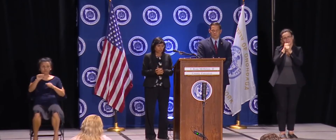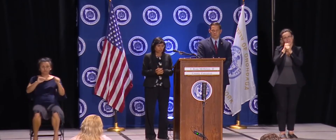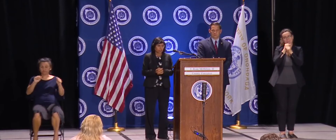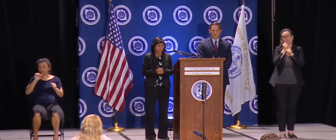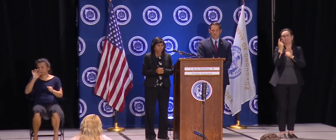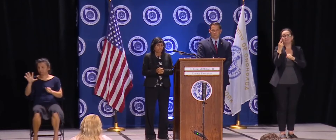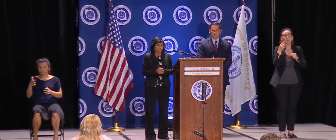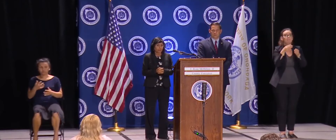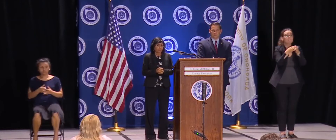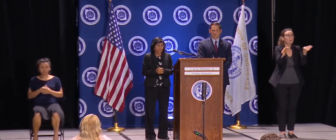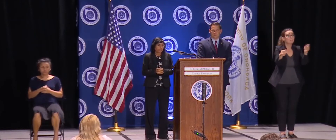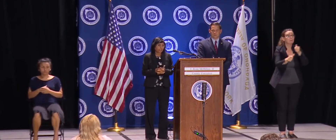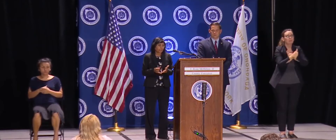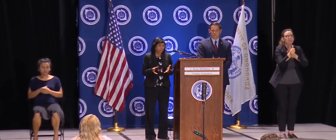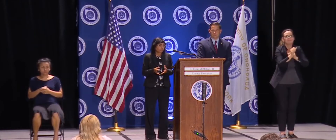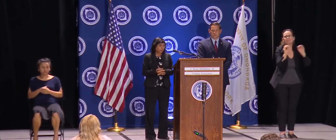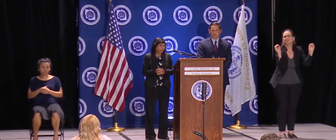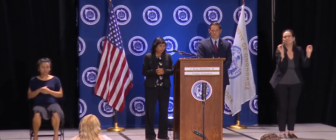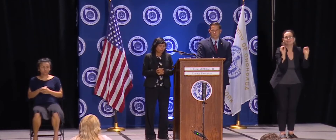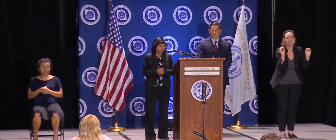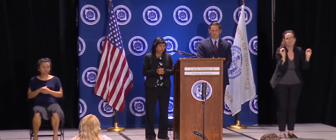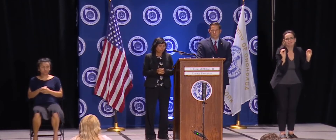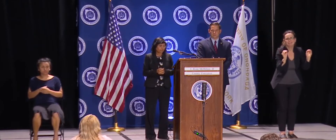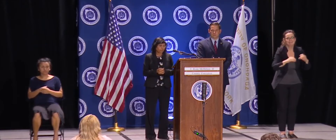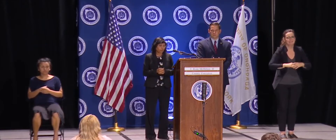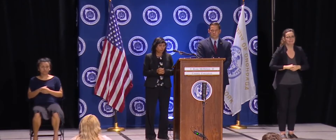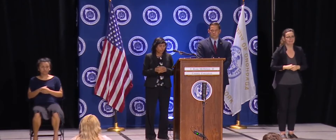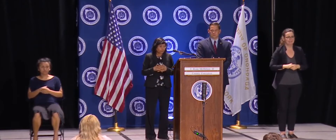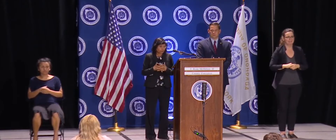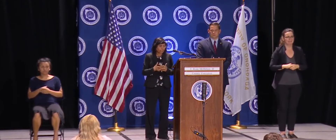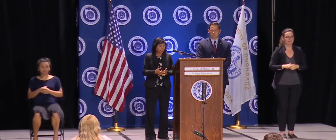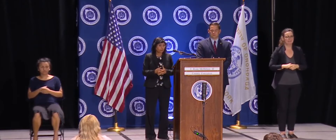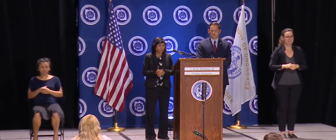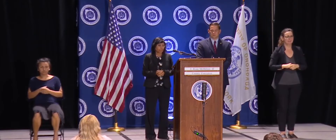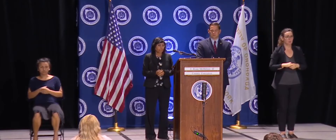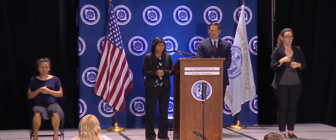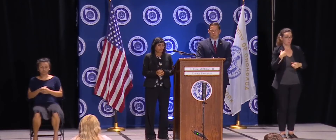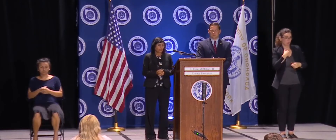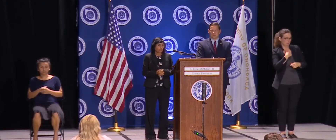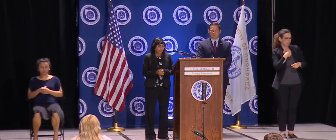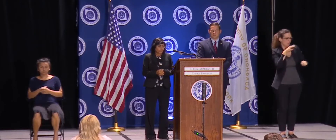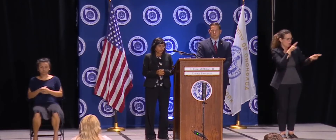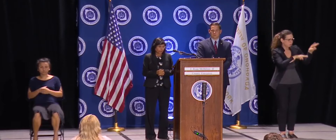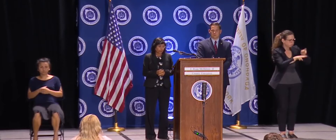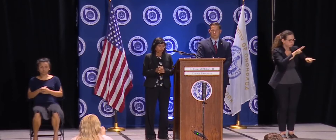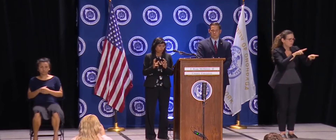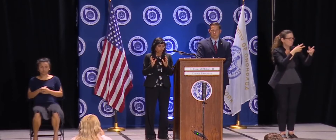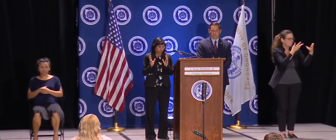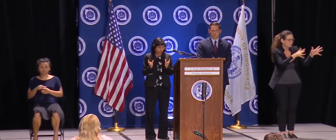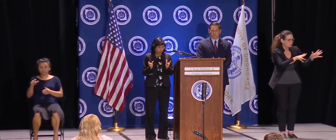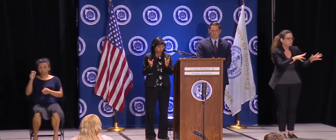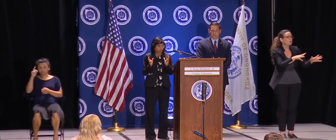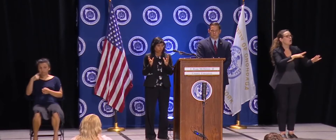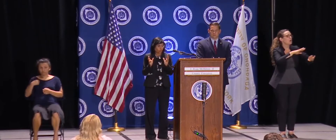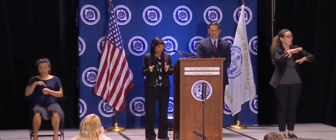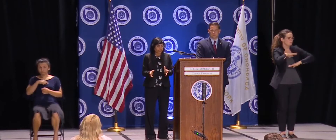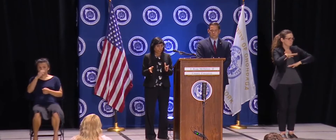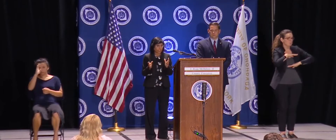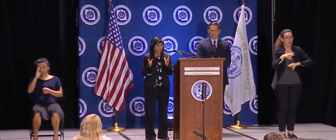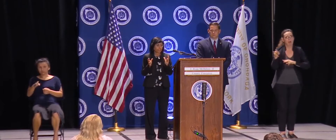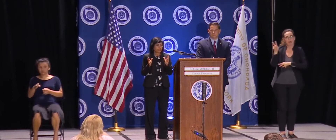recommendation. And then to the parents, essentially. So we directly communicate with the parents of those